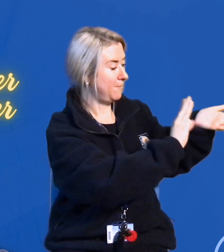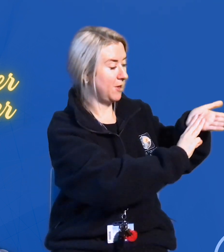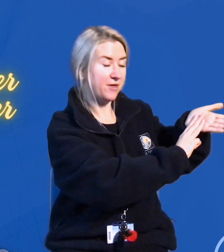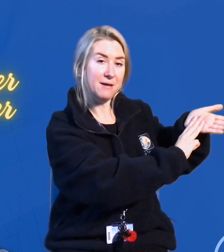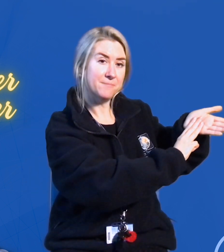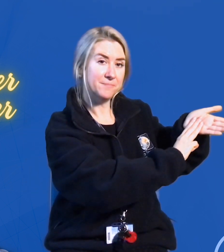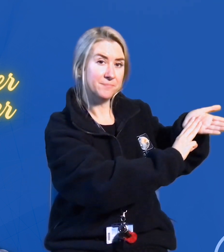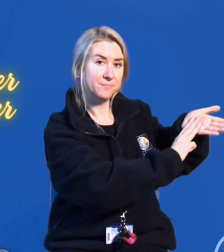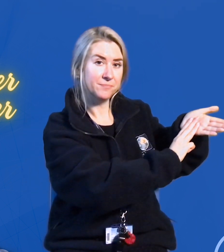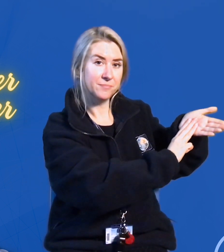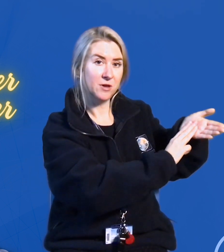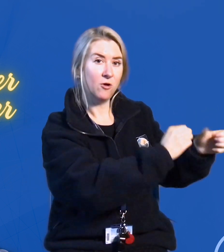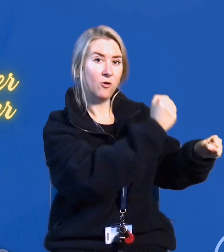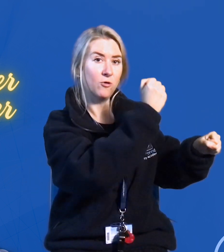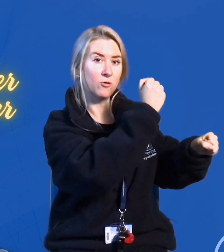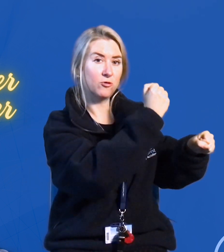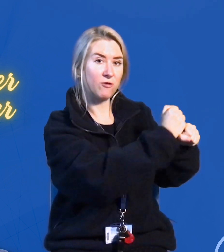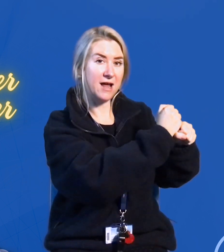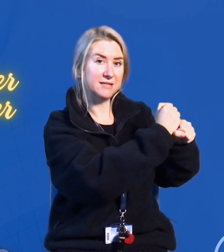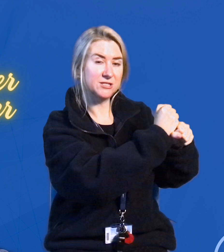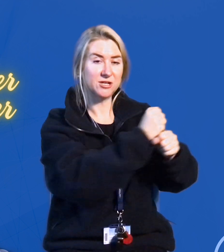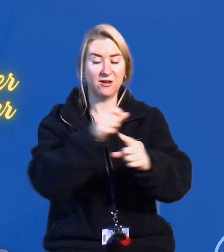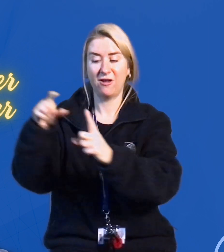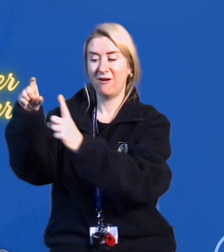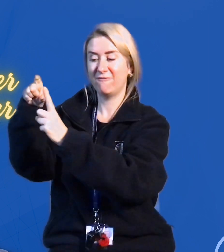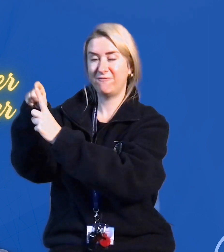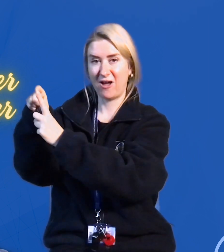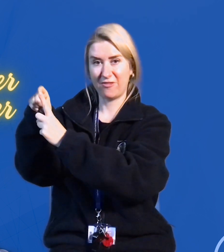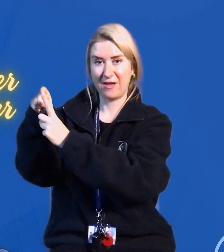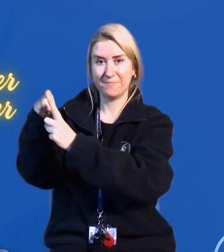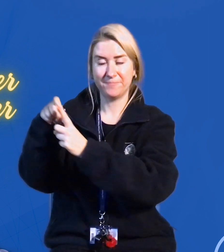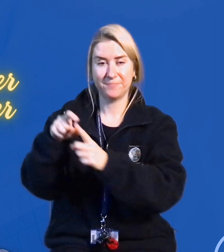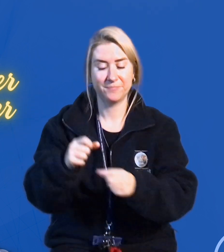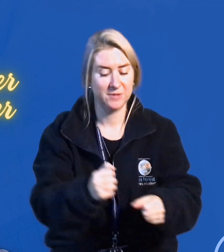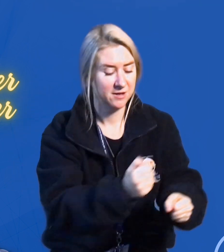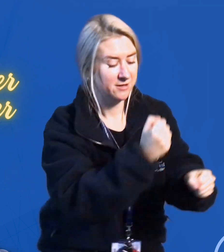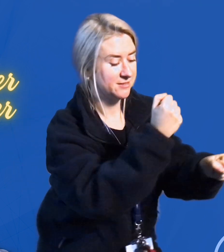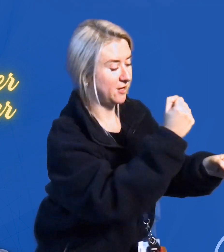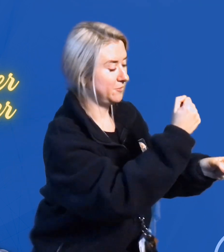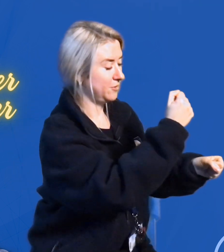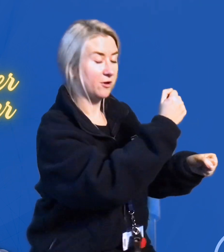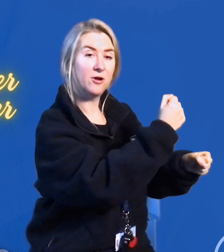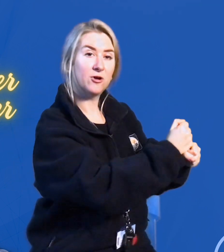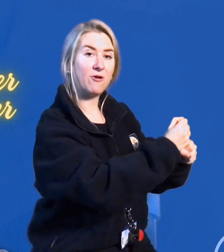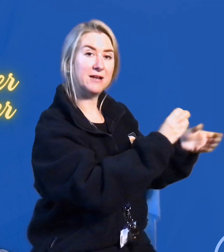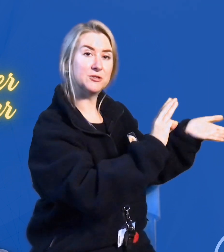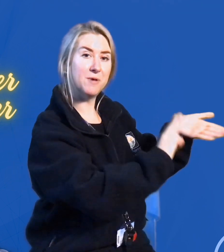or grandfather. So grandmother,